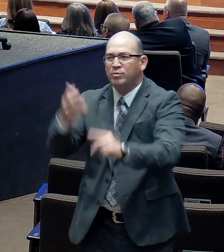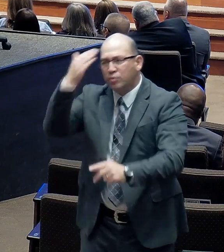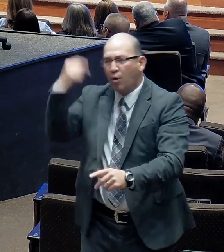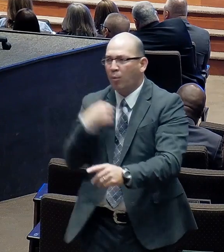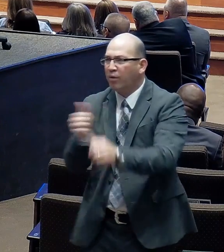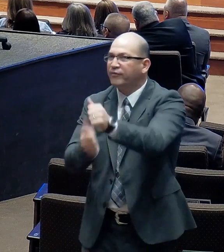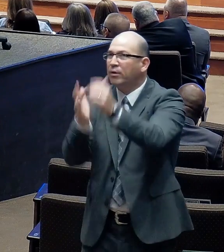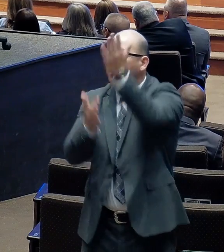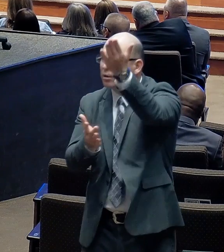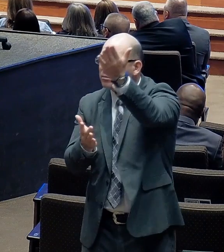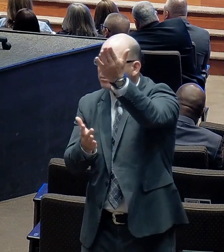this. No. No.